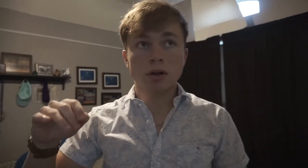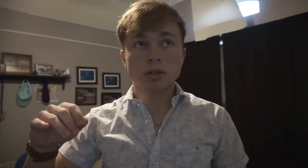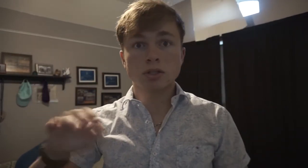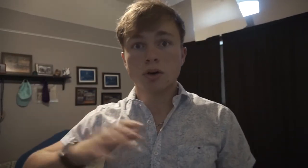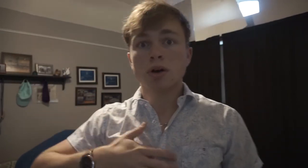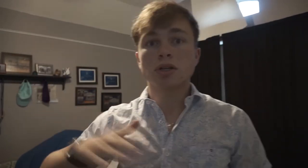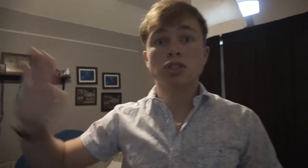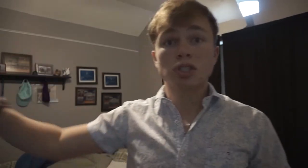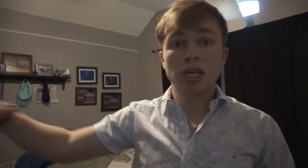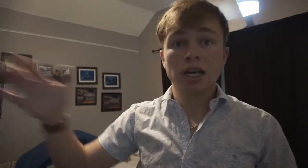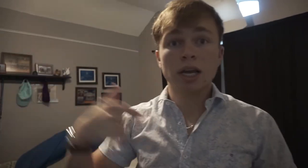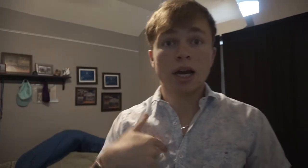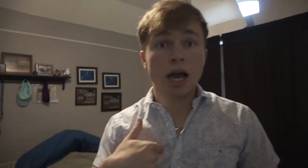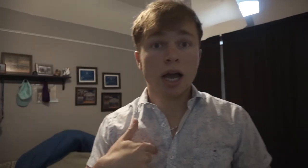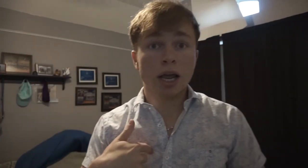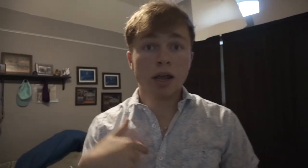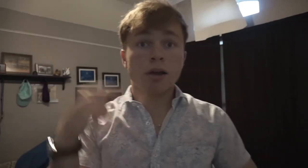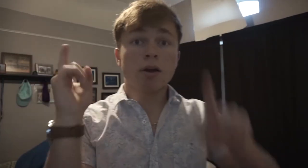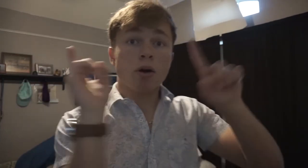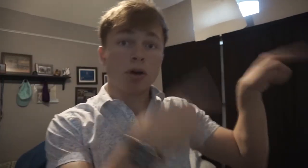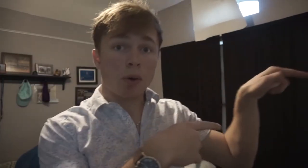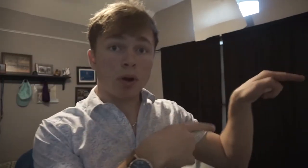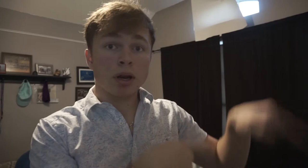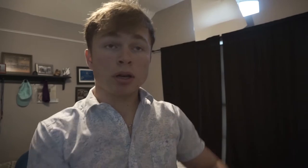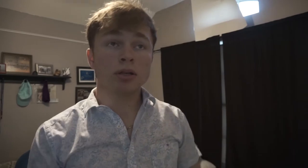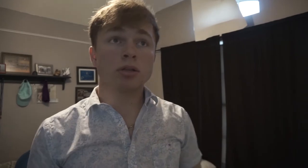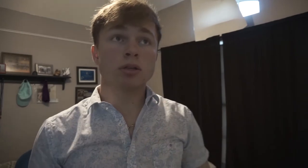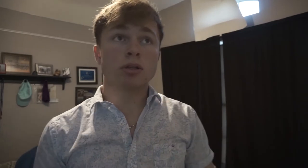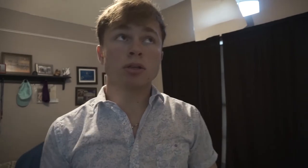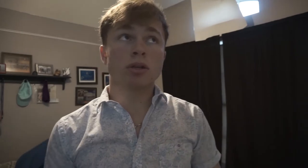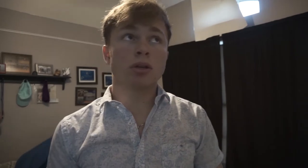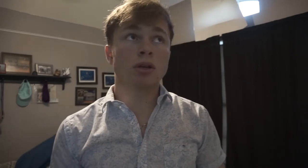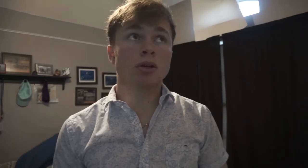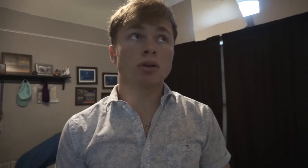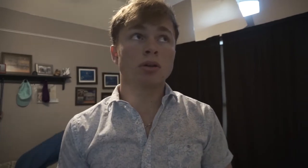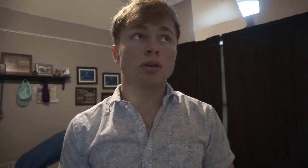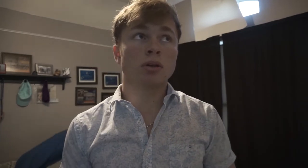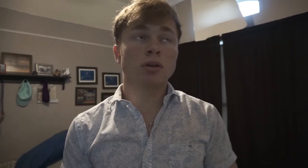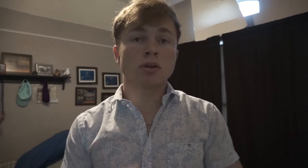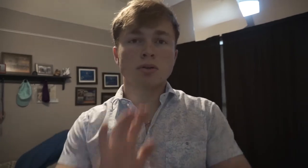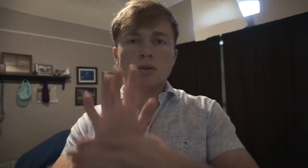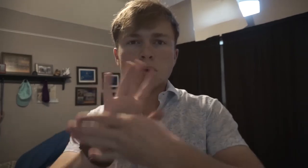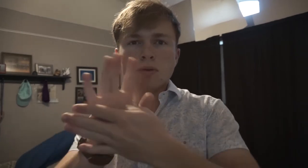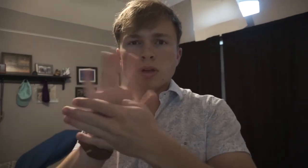Or she and I are going to the movies.